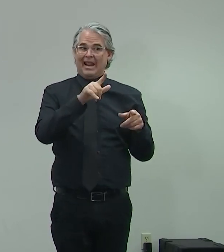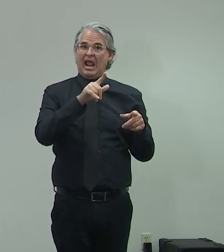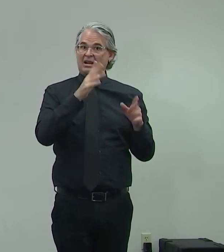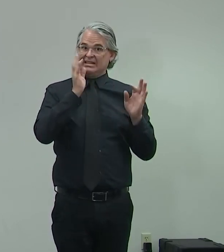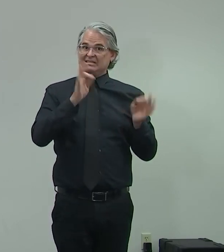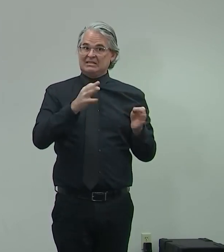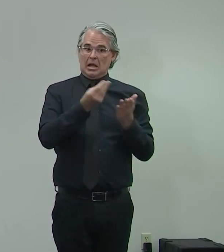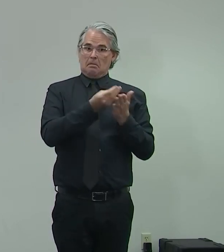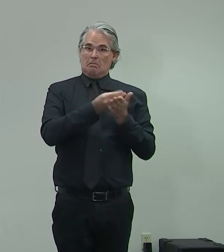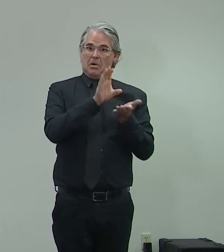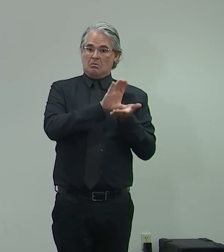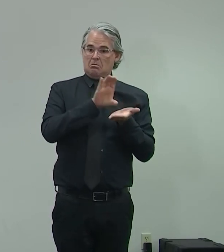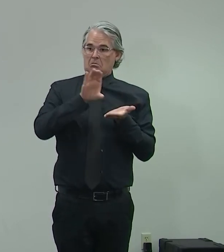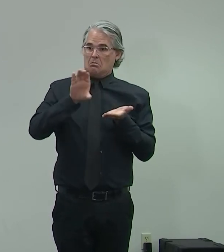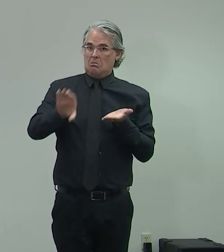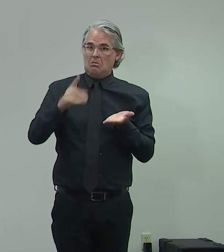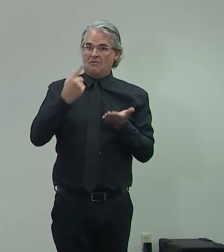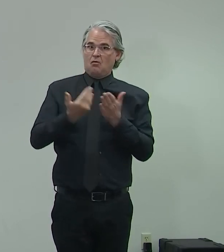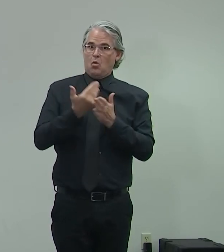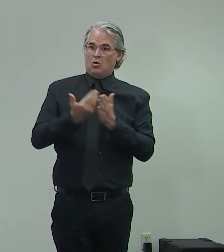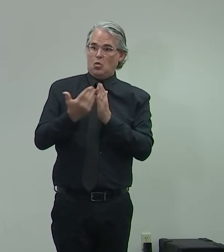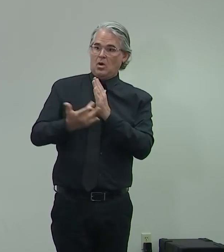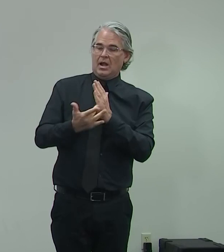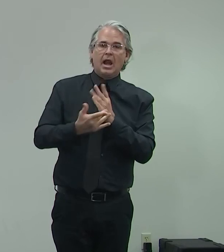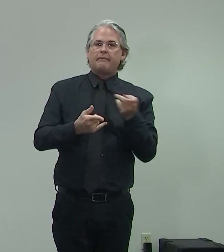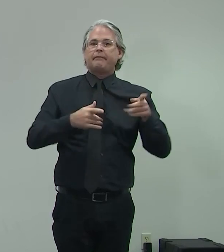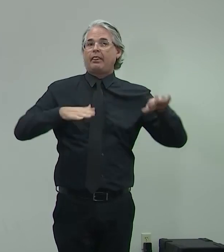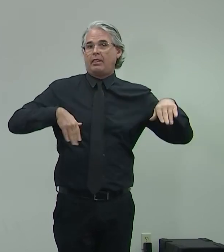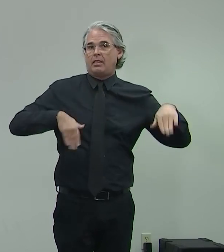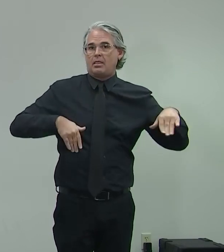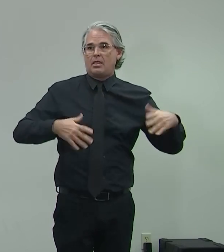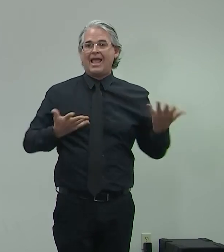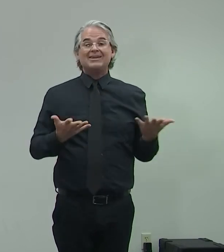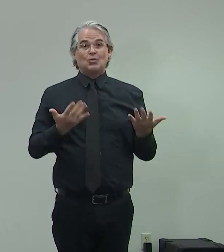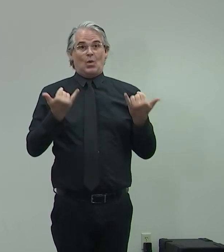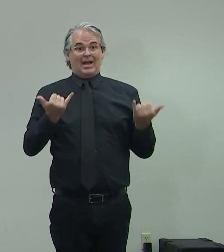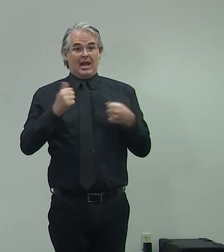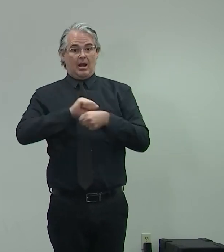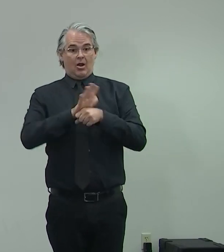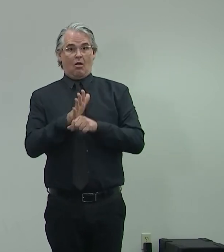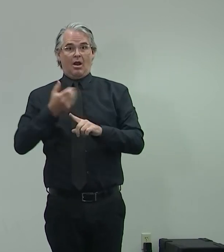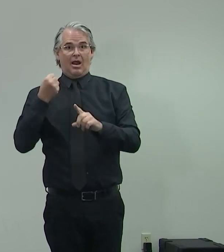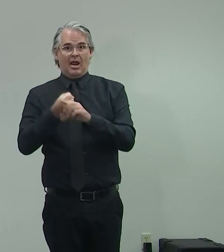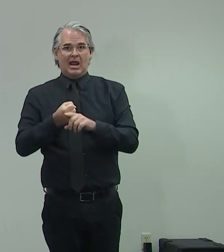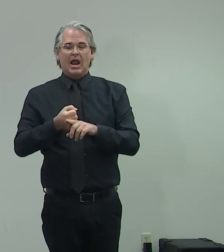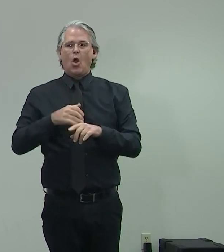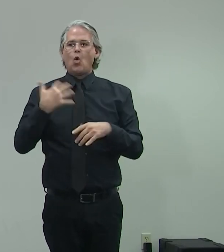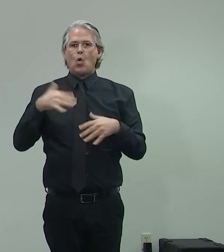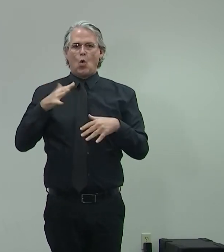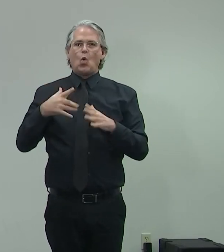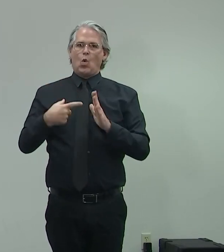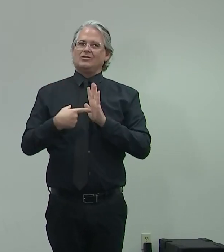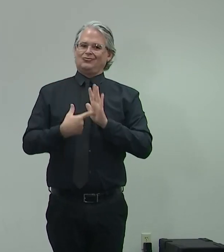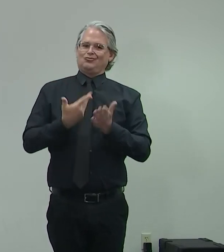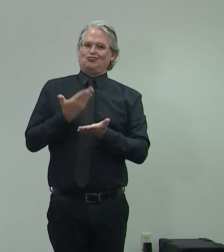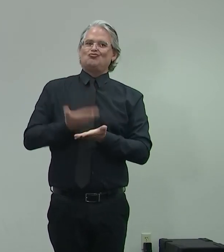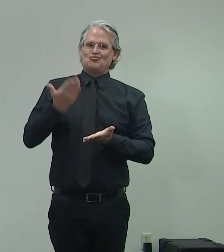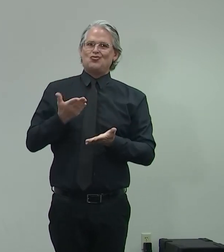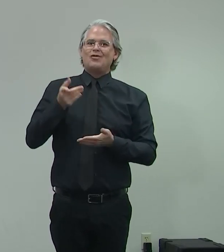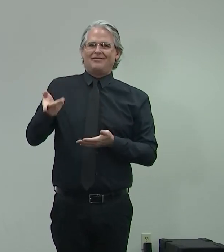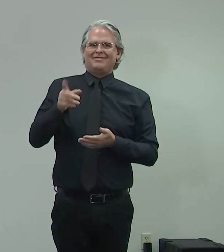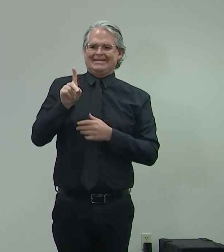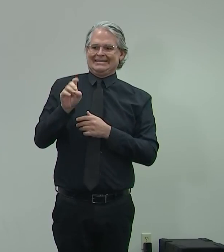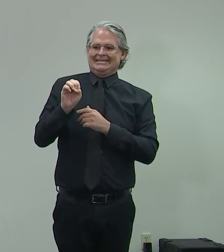pandemic, one thing it's done is it's obviously amplified her weaknesses, and that's one of them. Thank you, Governor. Thank you, Megan.